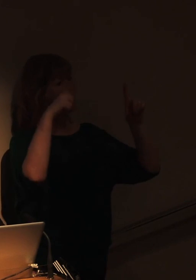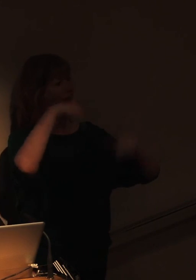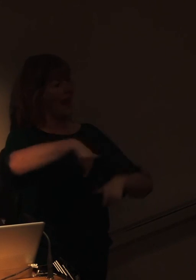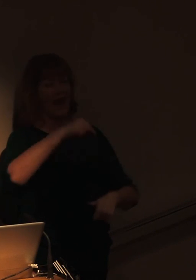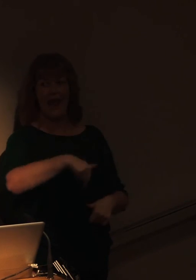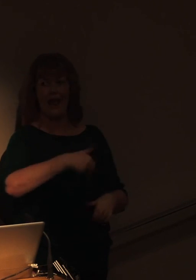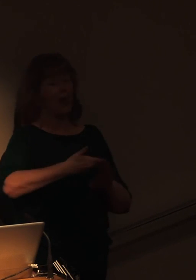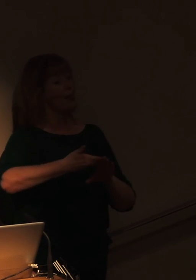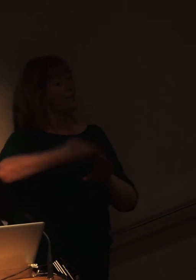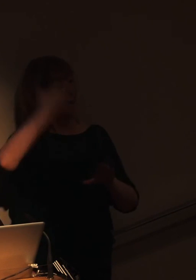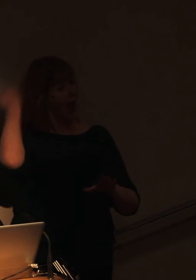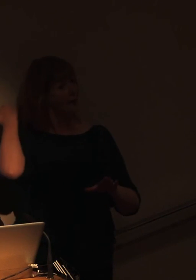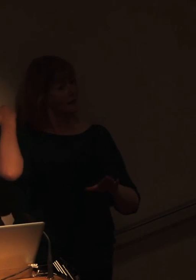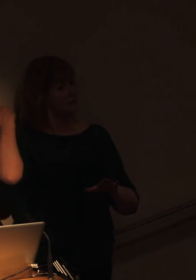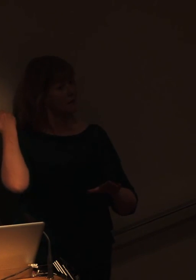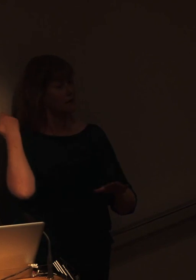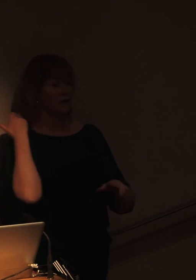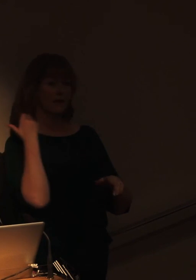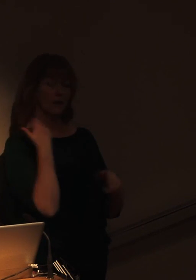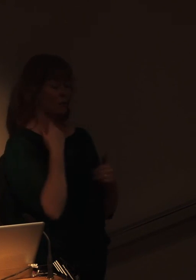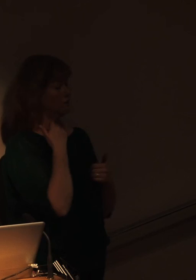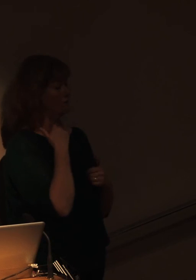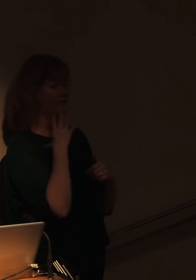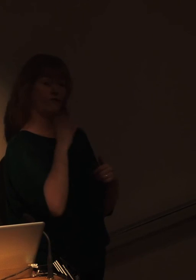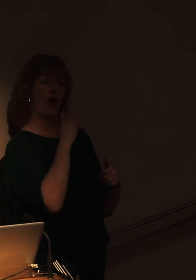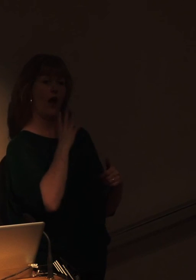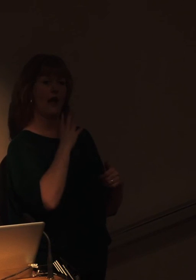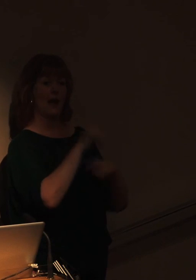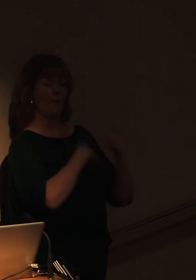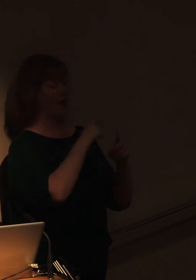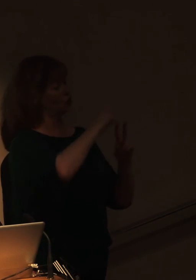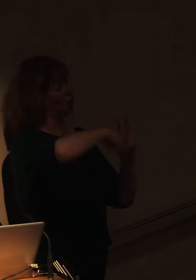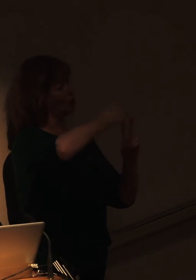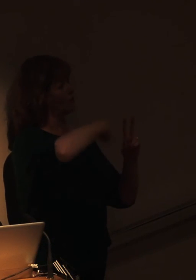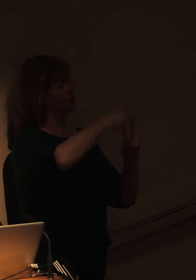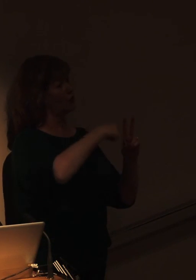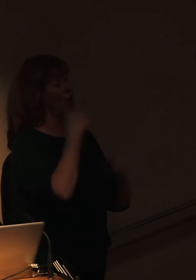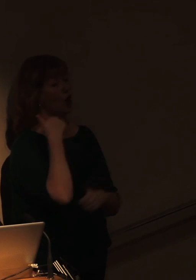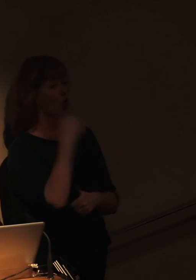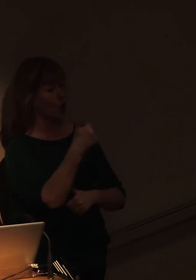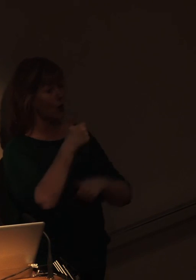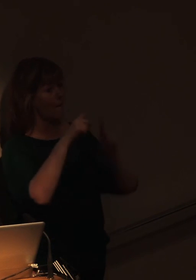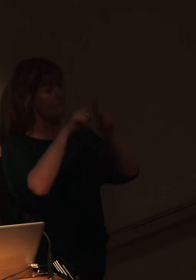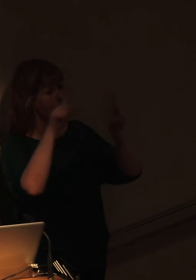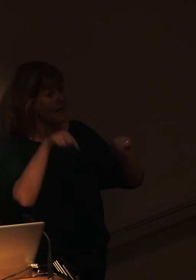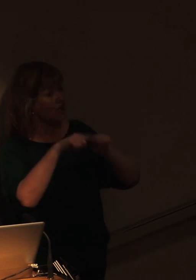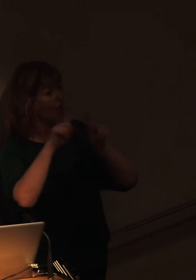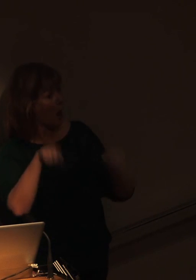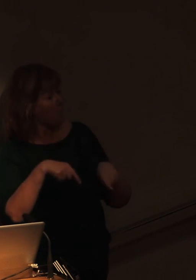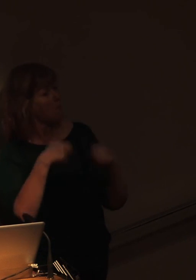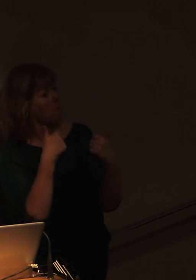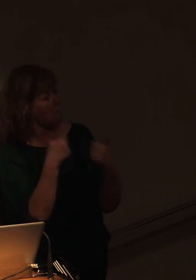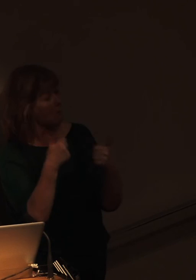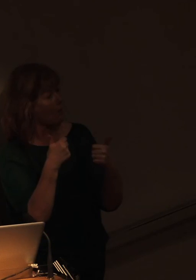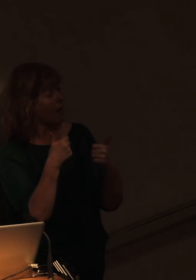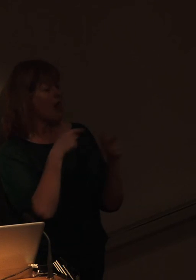I could get away with telling a really good documentary. didn't have to have particularly good pictures. It helps. It definitely helps. But I didn't have to have the best pictures. All I had to do